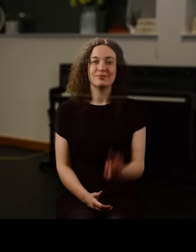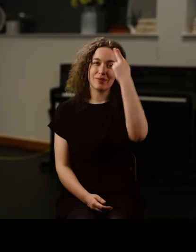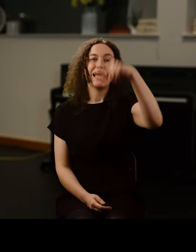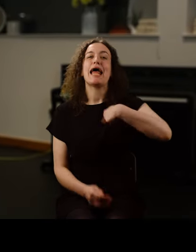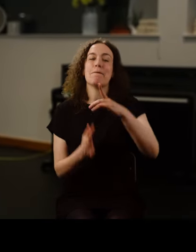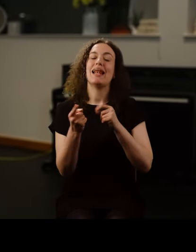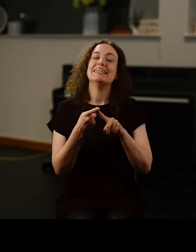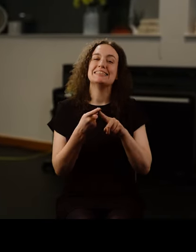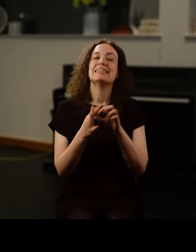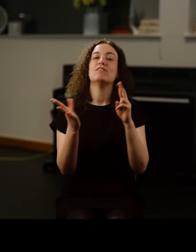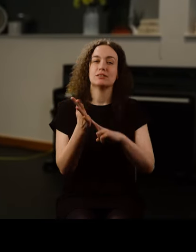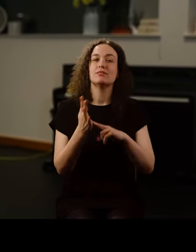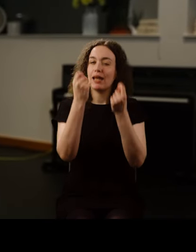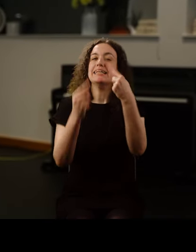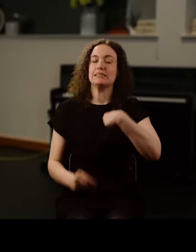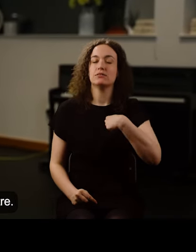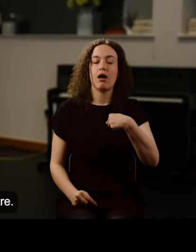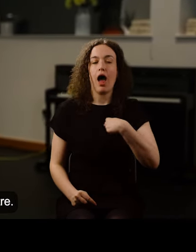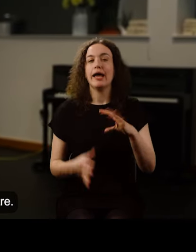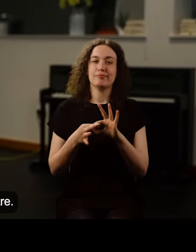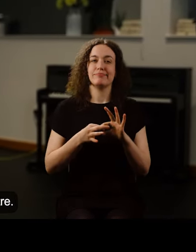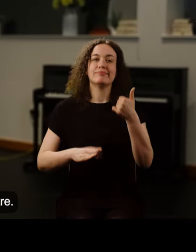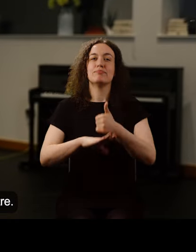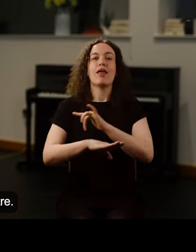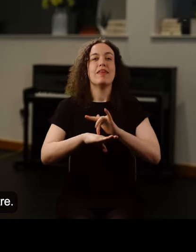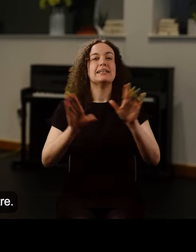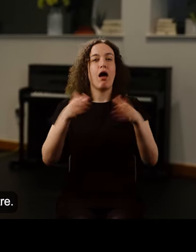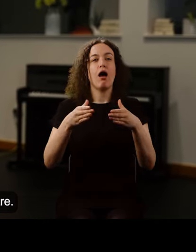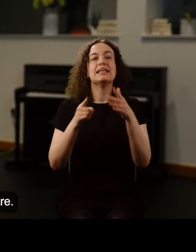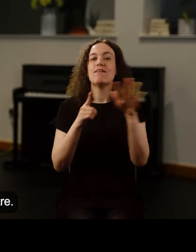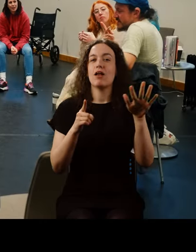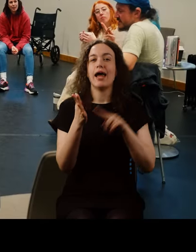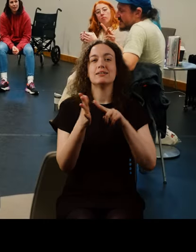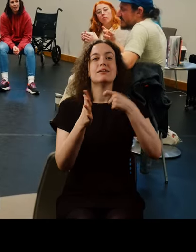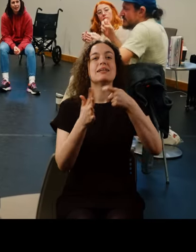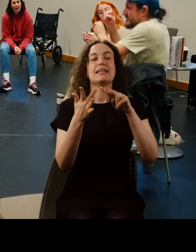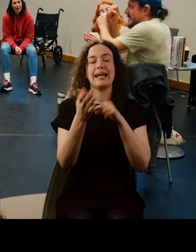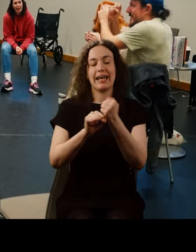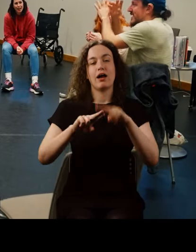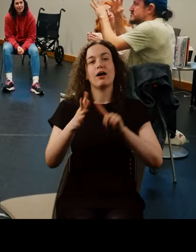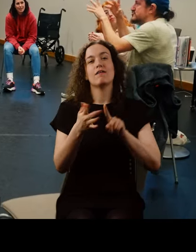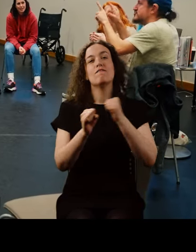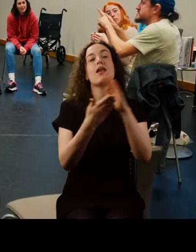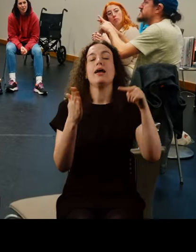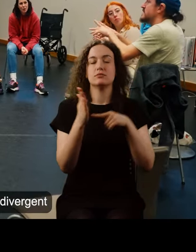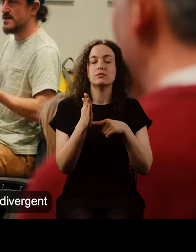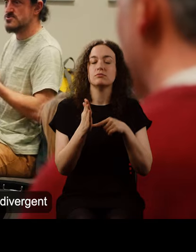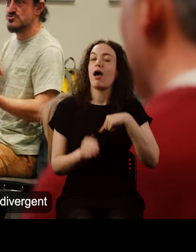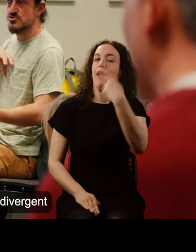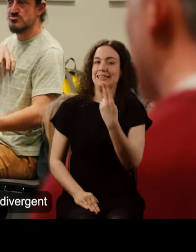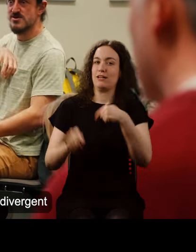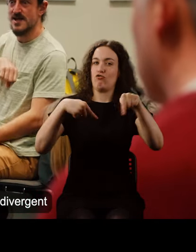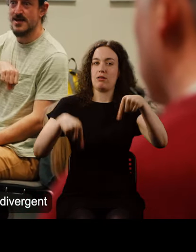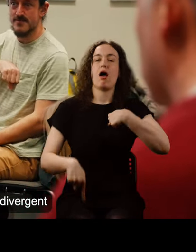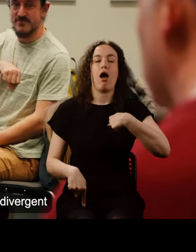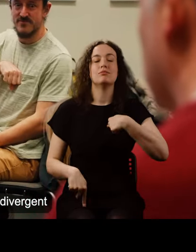I'm Elise Davison. I'm the co-founder and artistic director of Taking Flight Theatre. We are a producing theatre company and